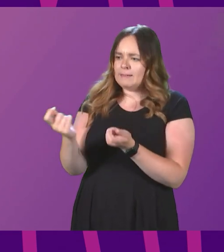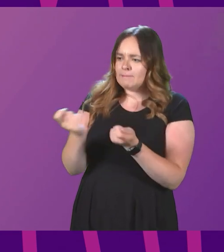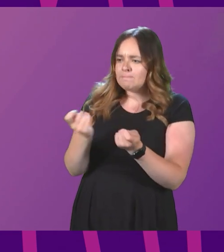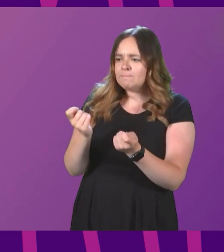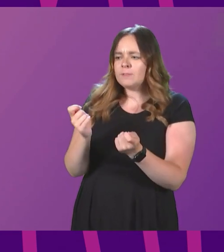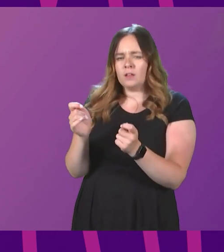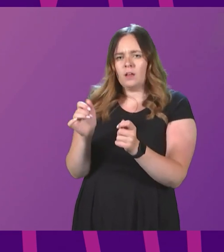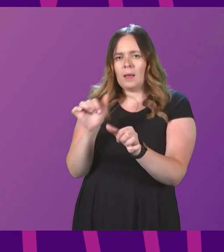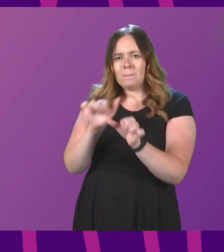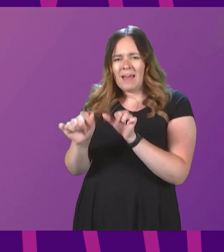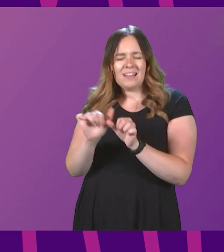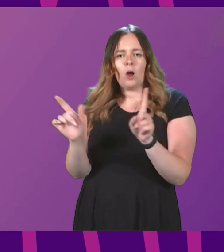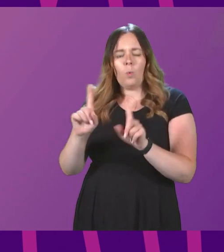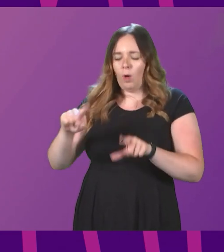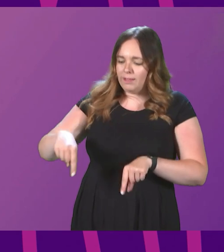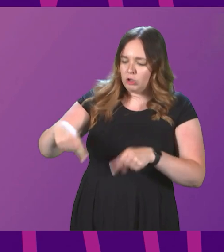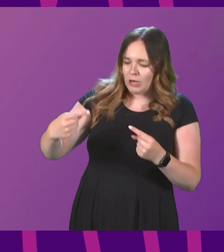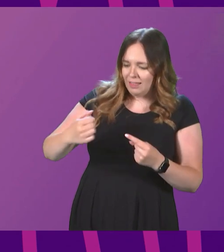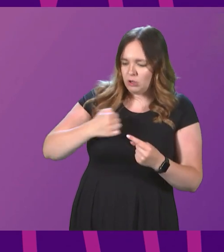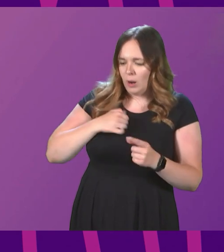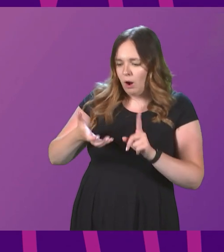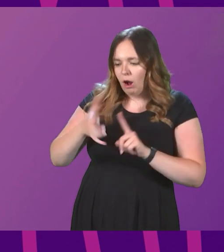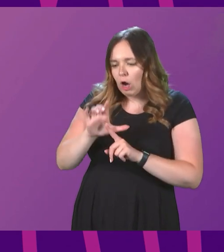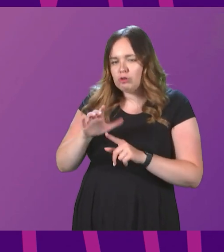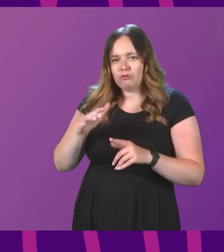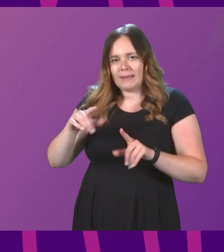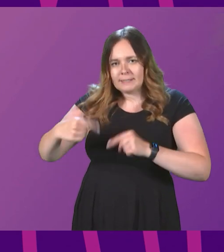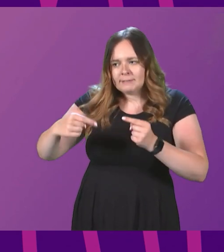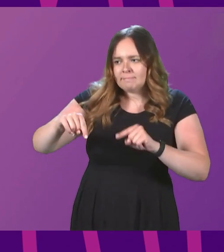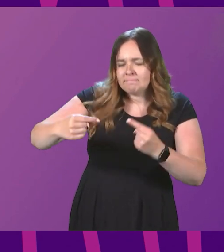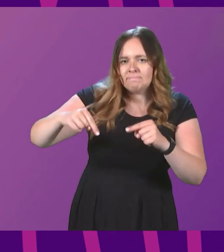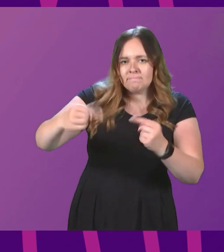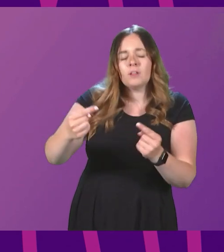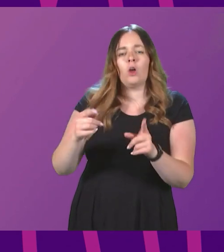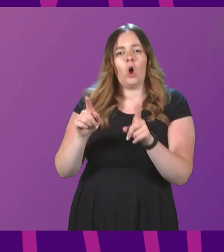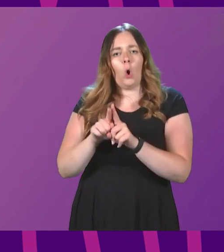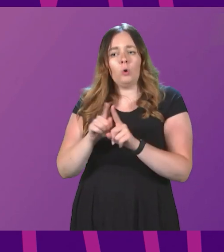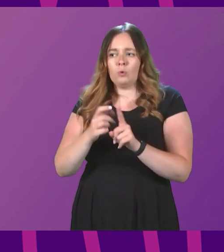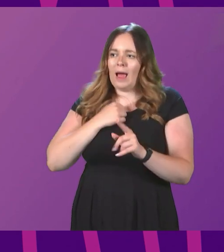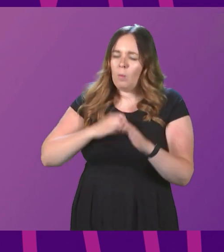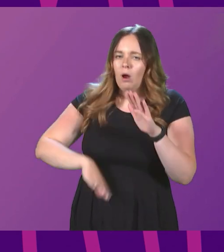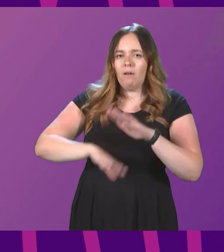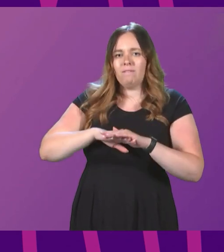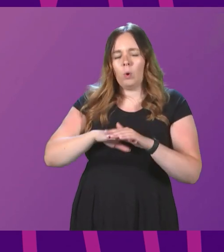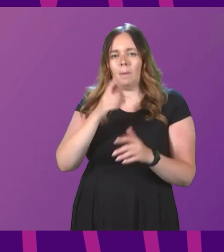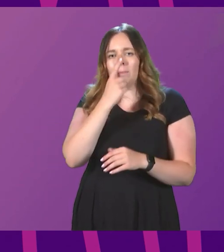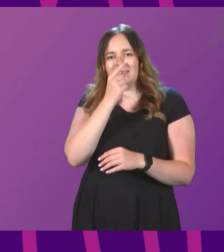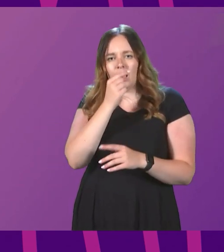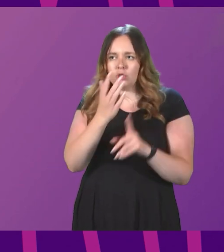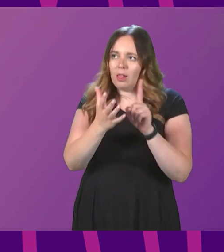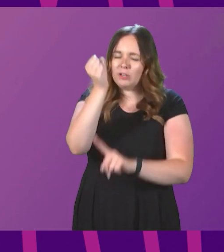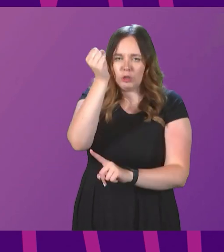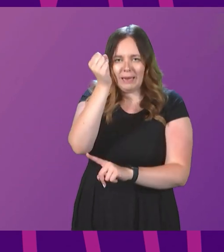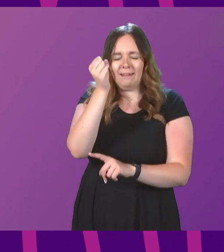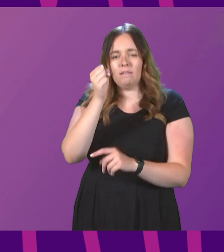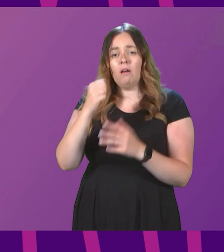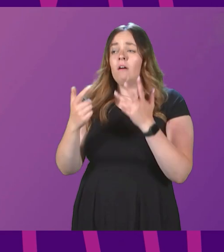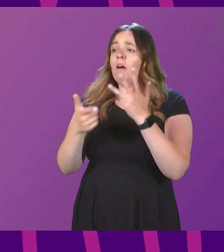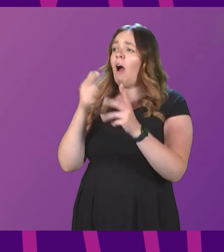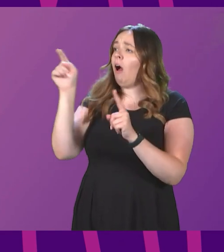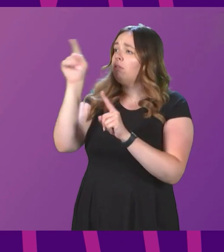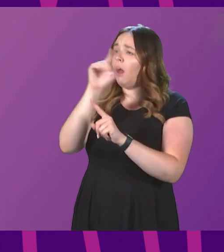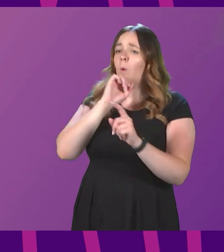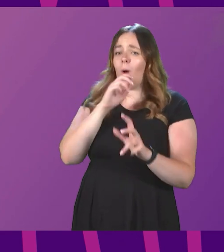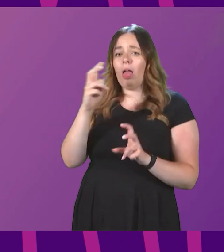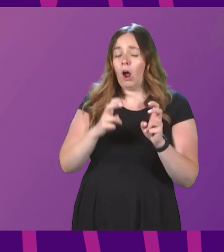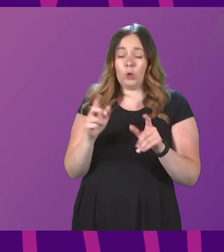the key challenges we face as a country and being able to better fulfil our full potential as a country. Others will argue, as